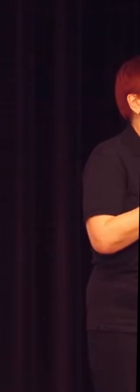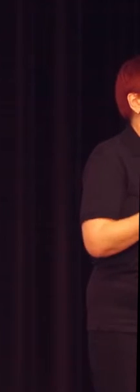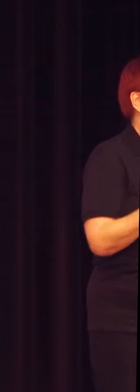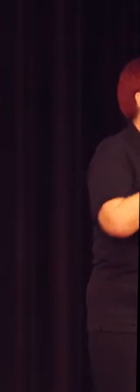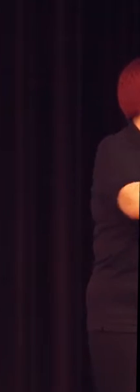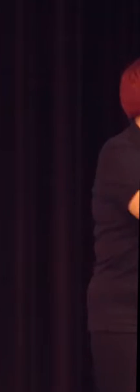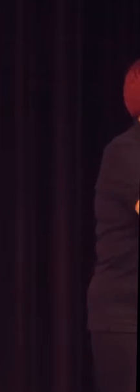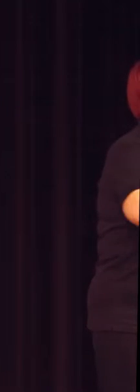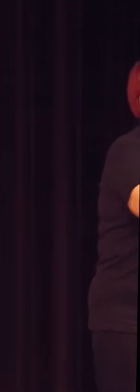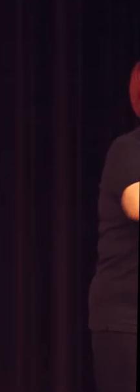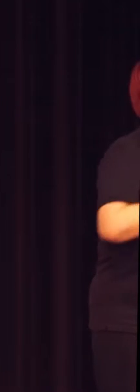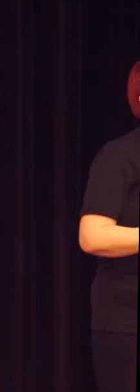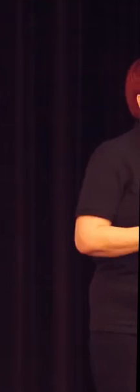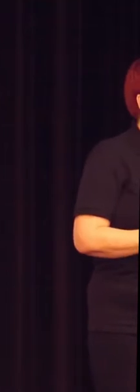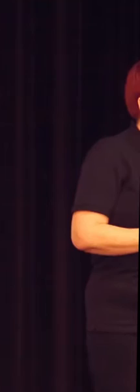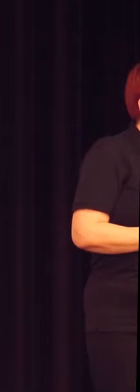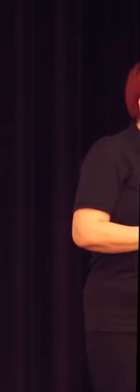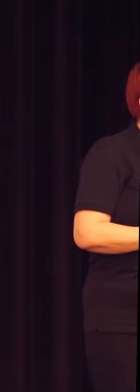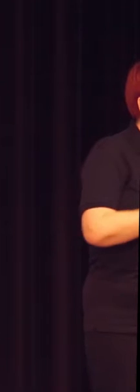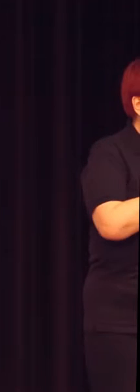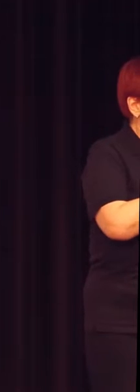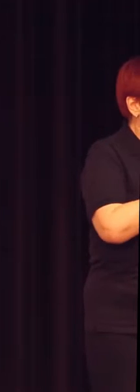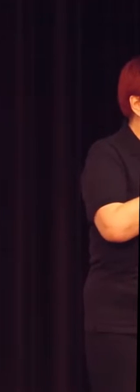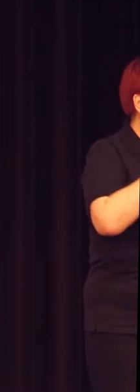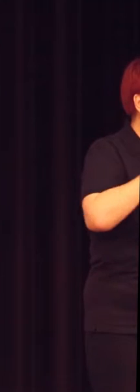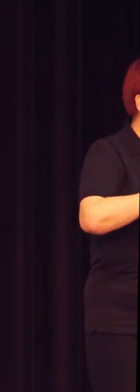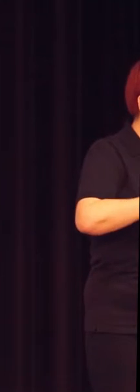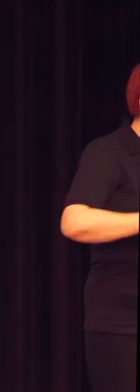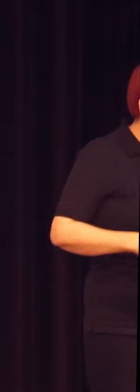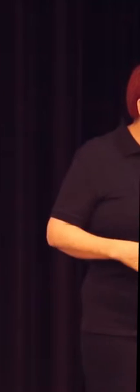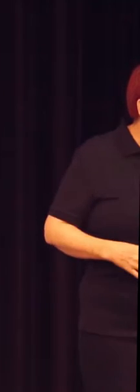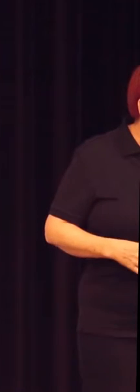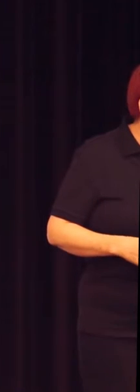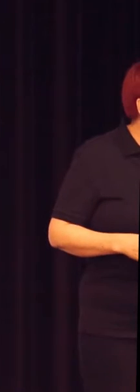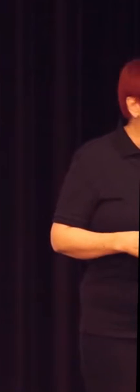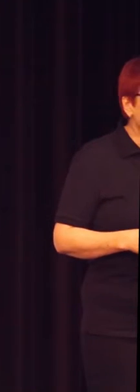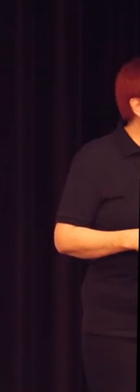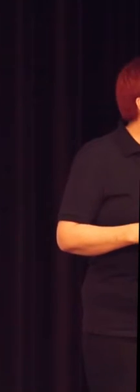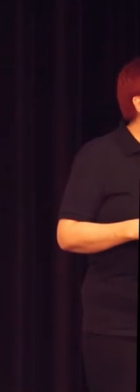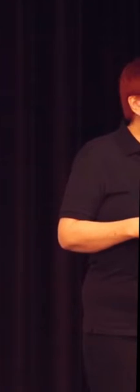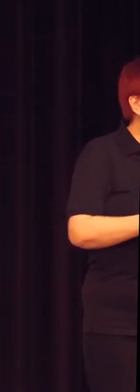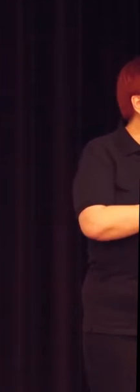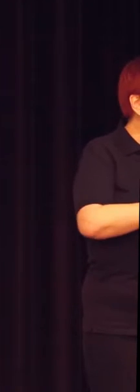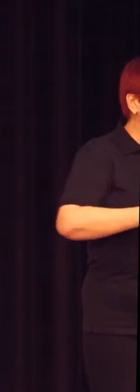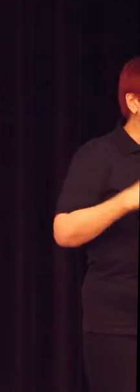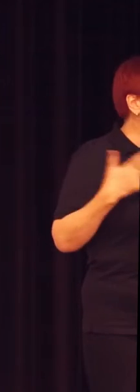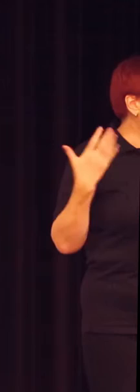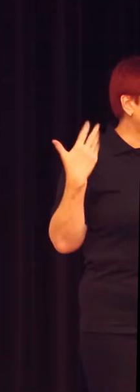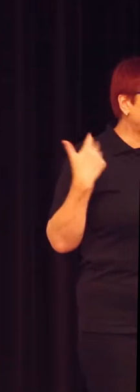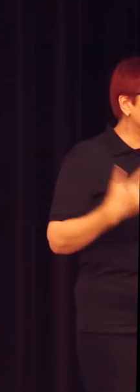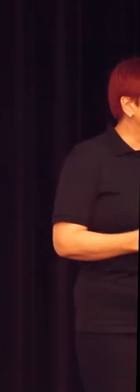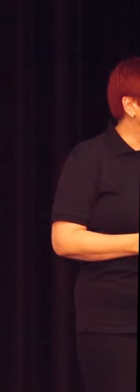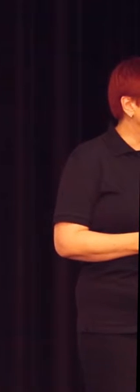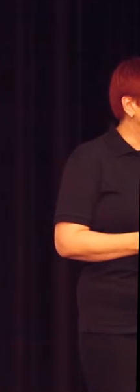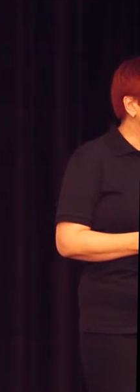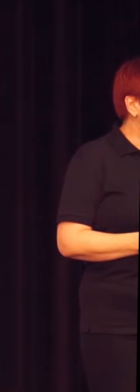So these stepped beige spaces, which do not include or make feel welcome to students with disabilities, are